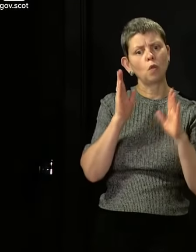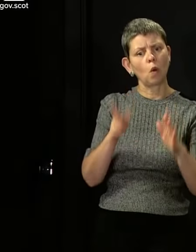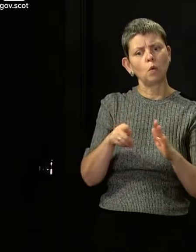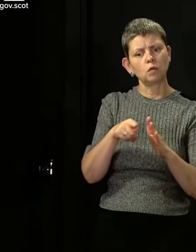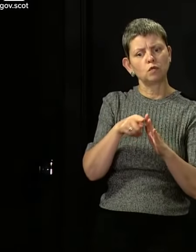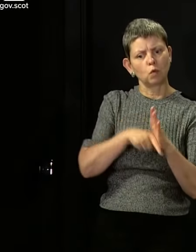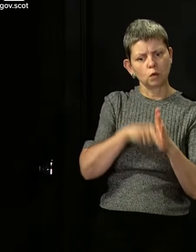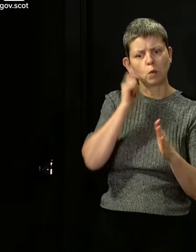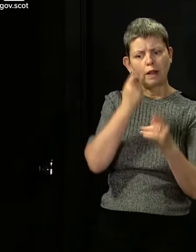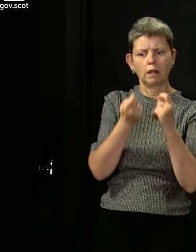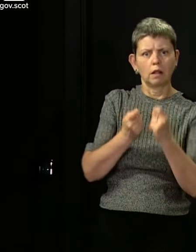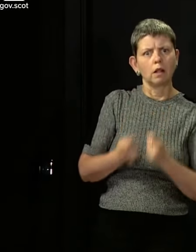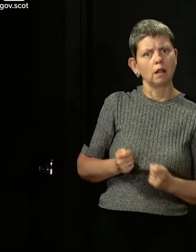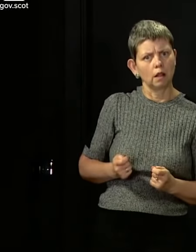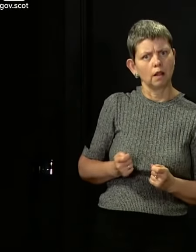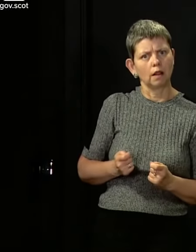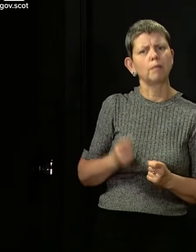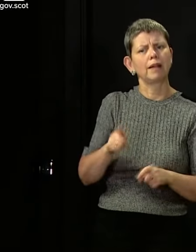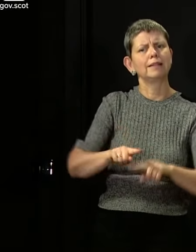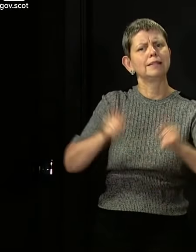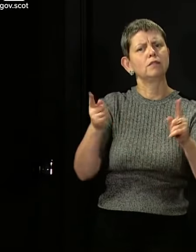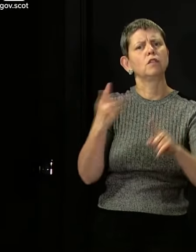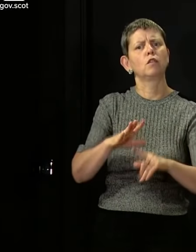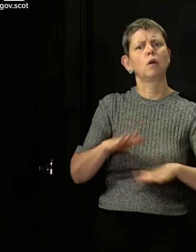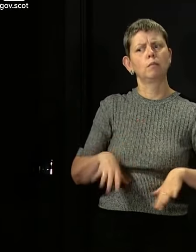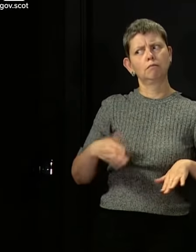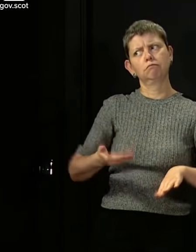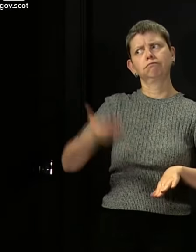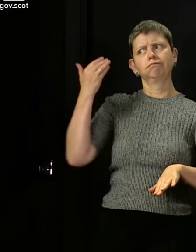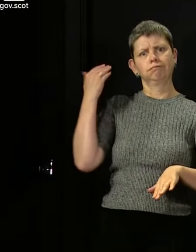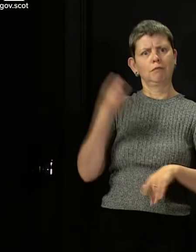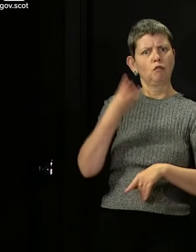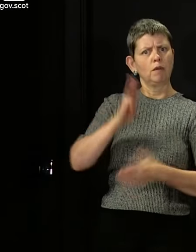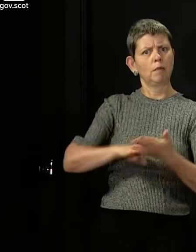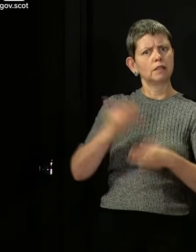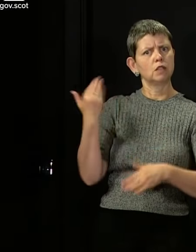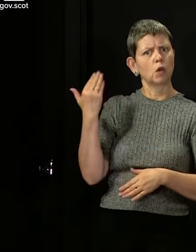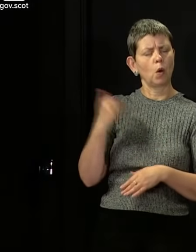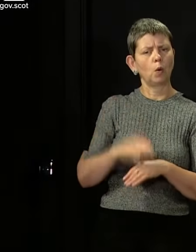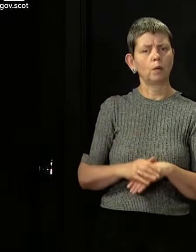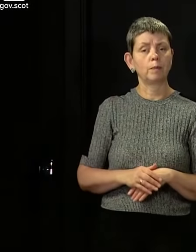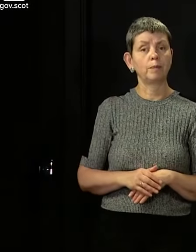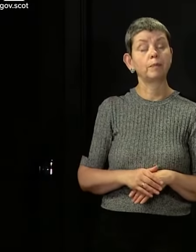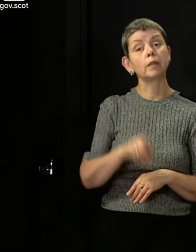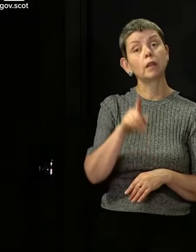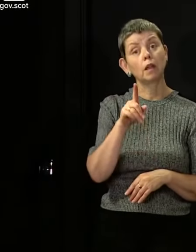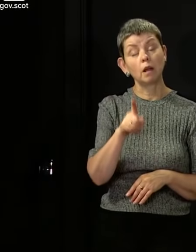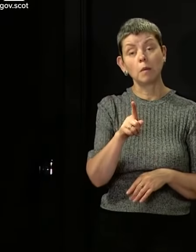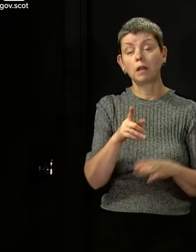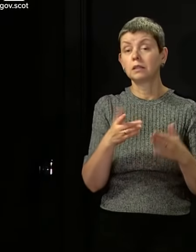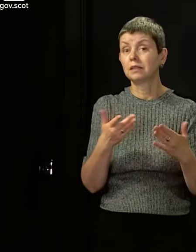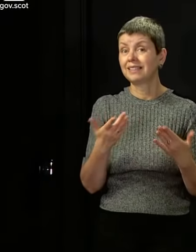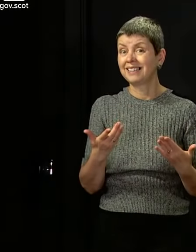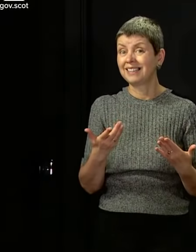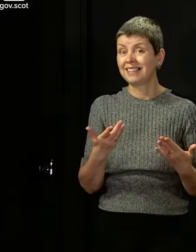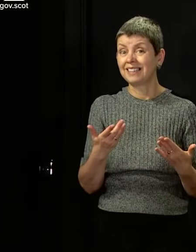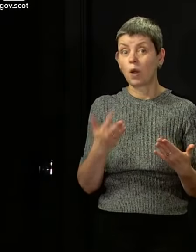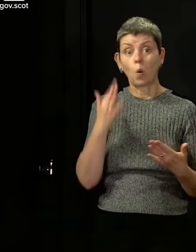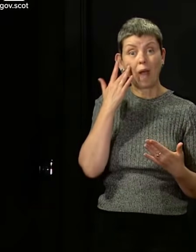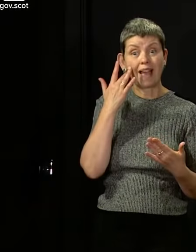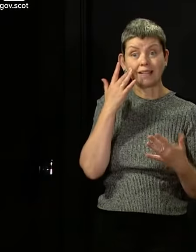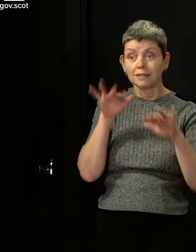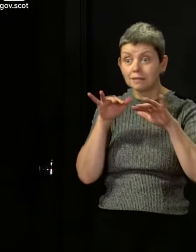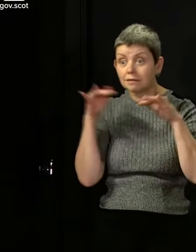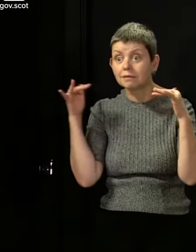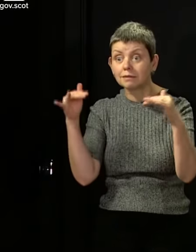of a lockdown versus when we went into it. I, at this stage, can't answer the question of when fans will be allowed